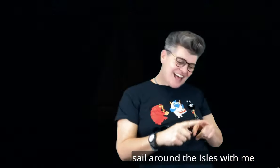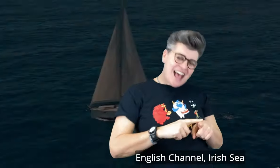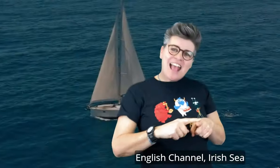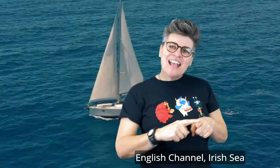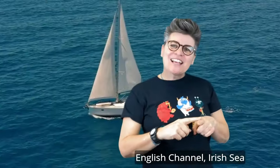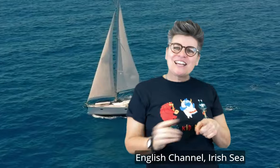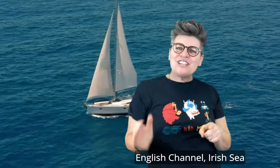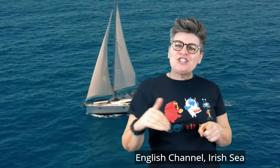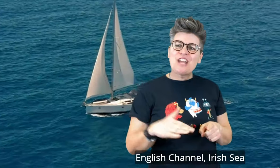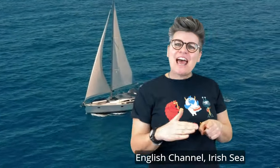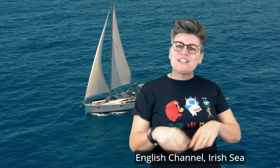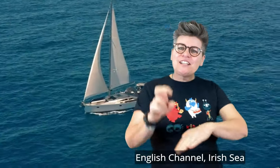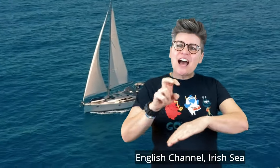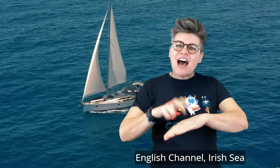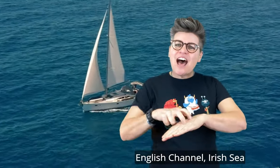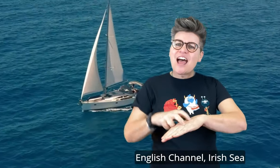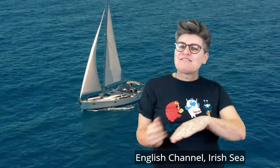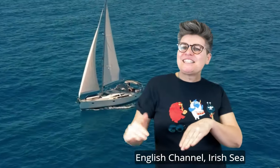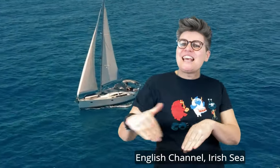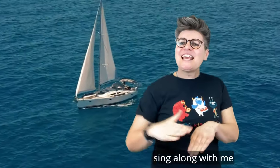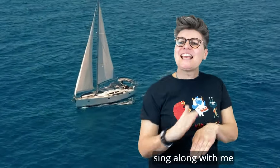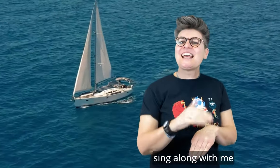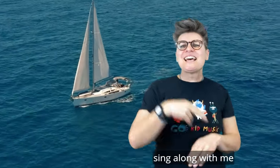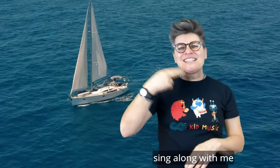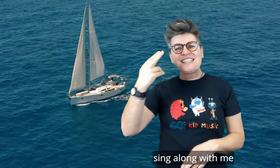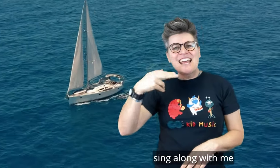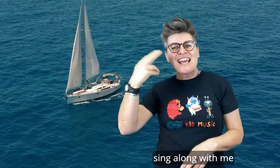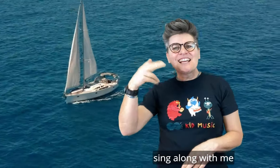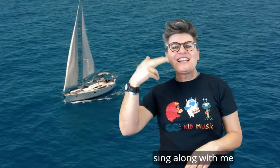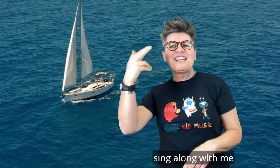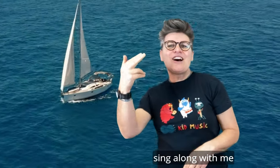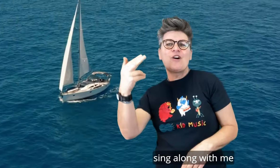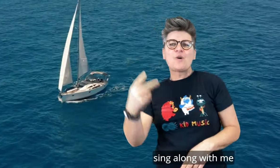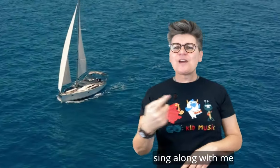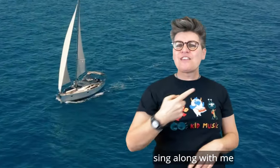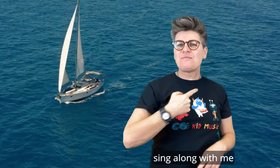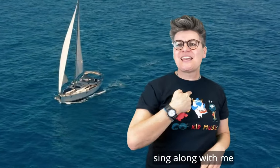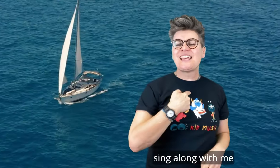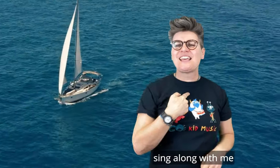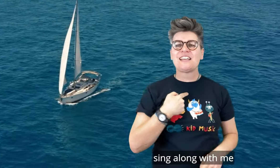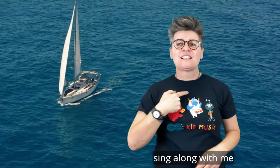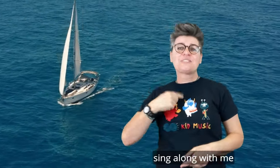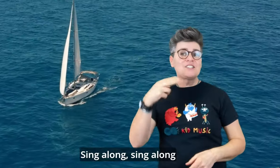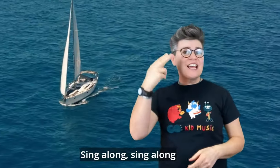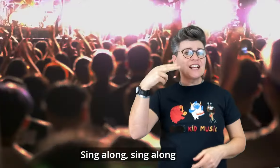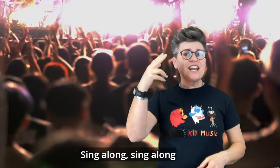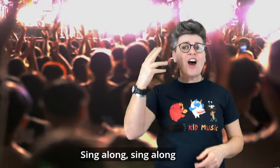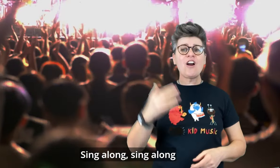English Channel, Irish Sea Sing along with me Sing along,